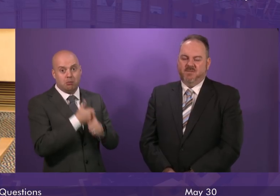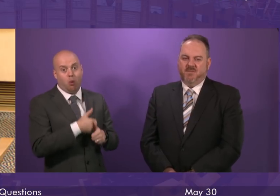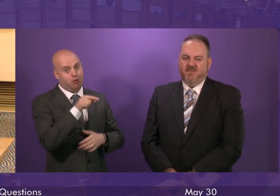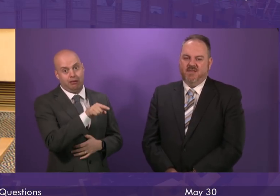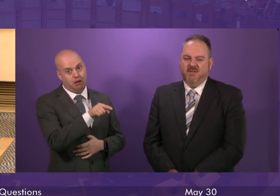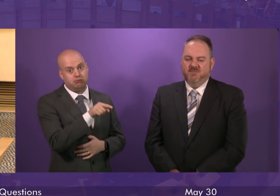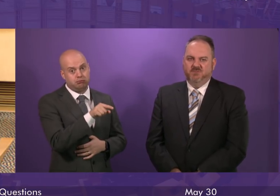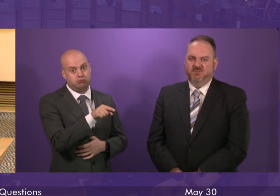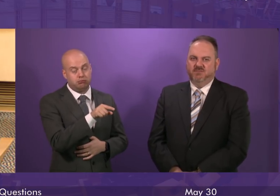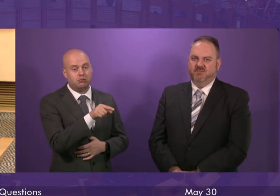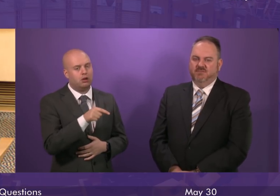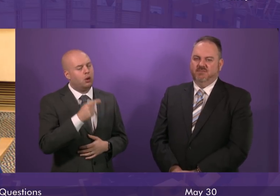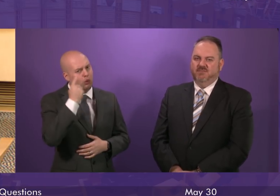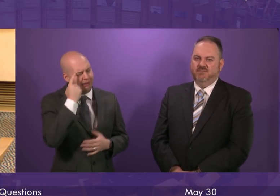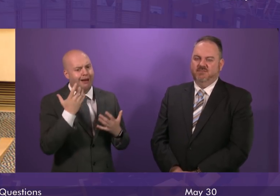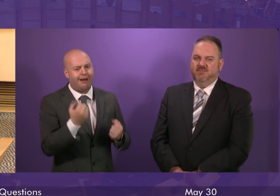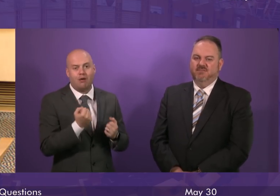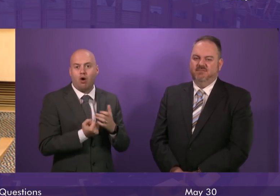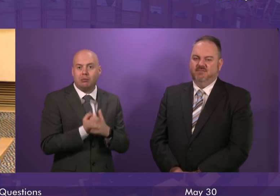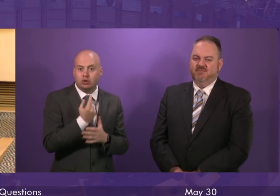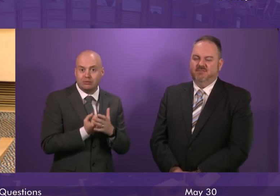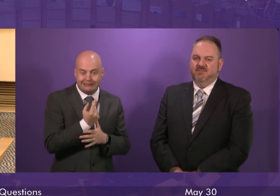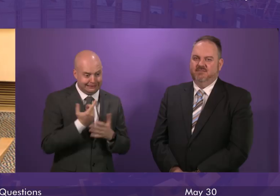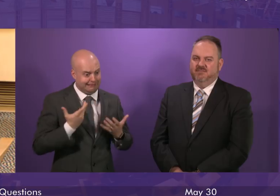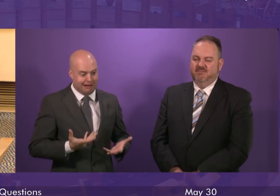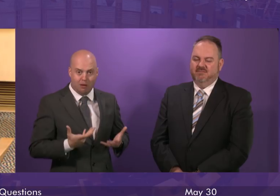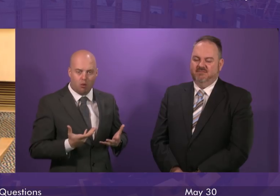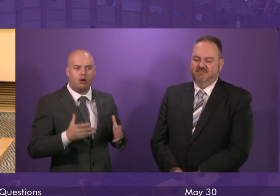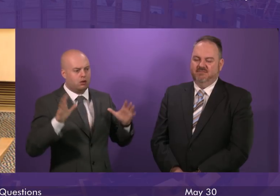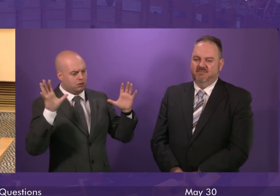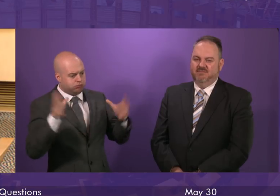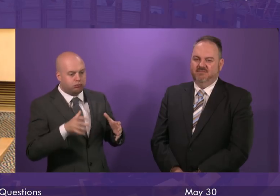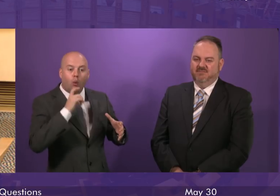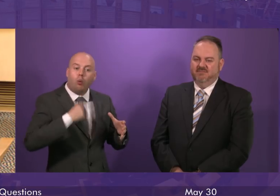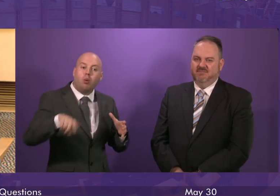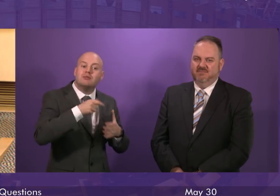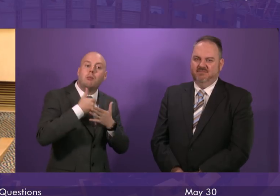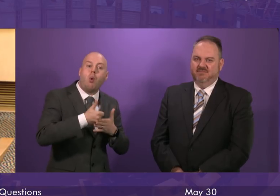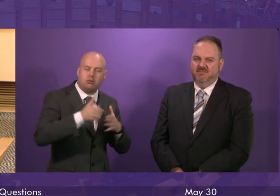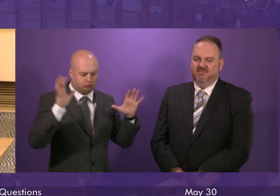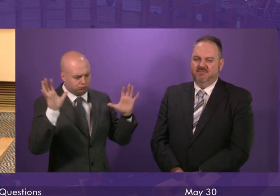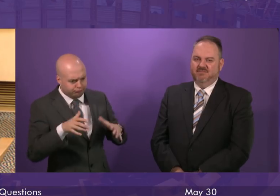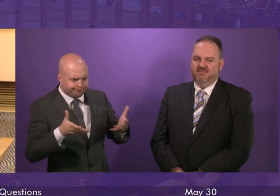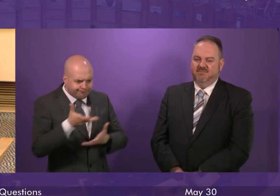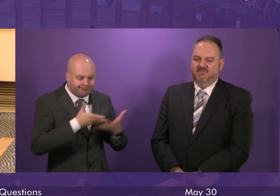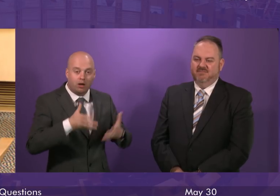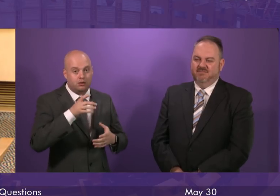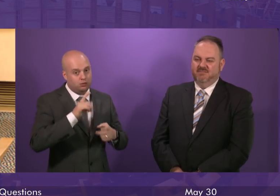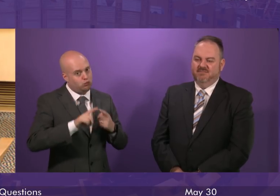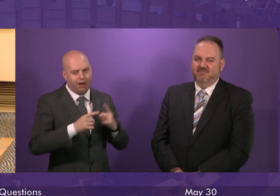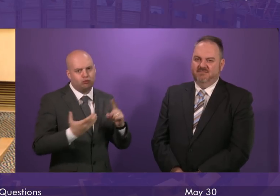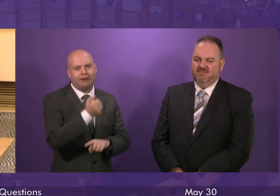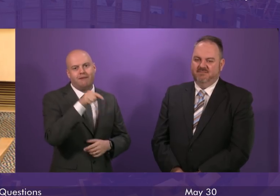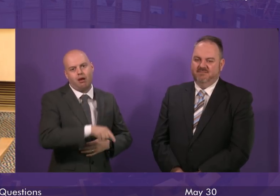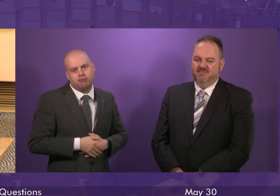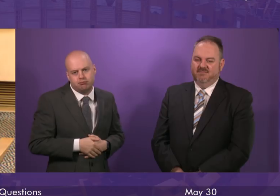now is an opportunity to bring together all of those who support that and try to secure that outcome. It will be helped enormously of course if